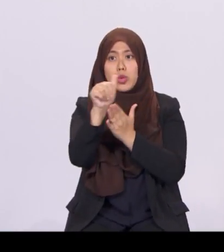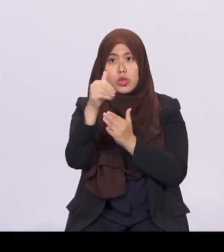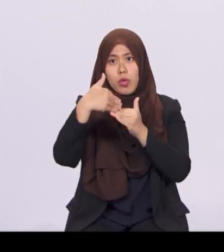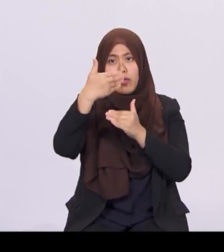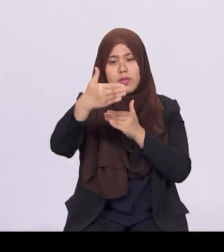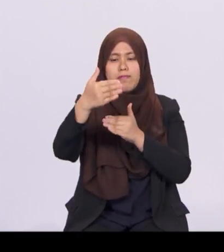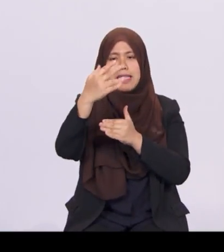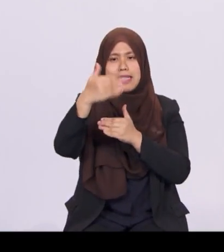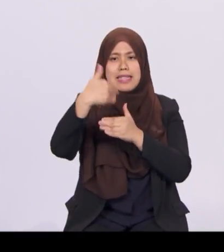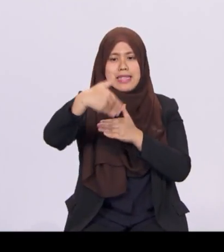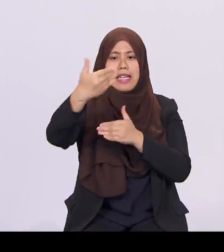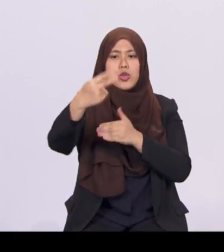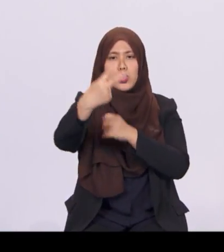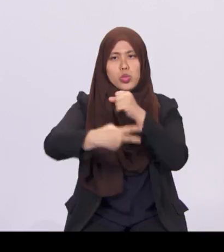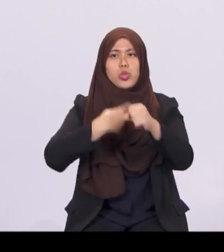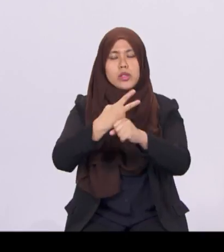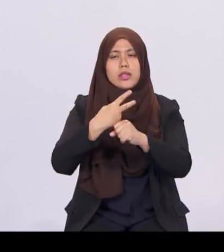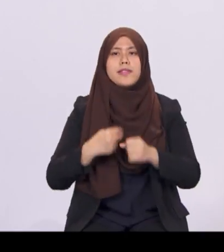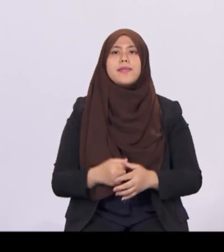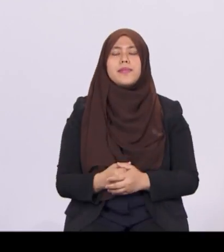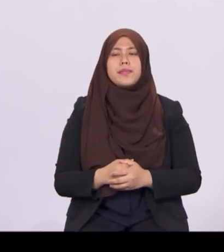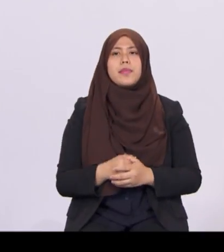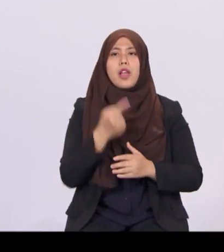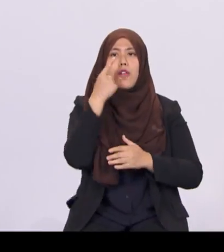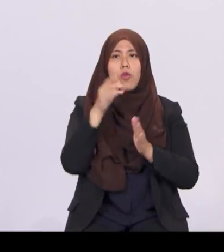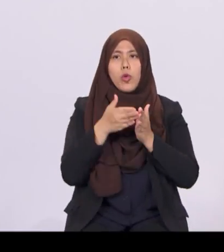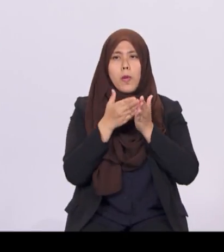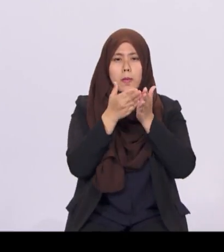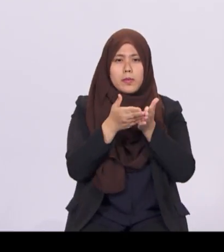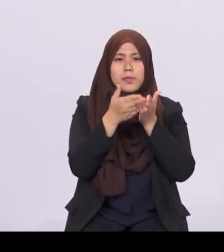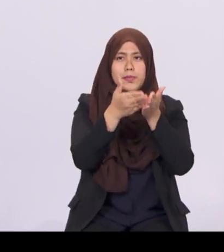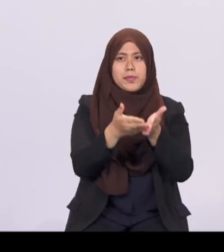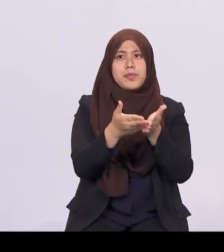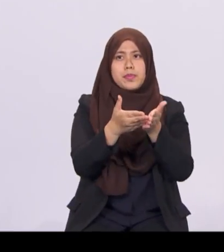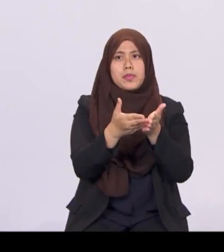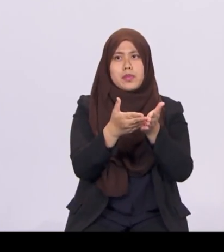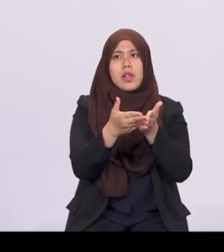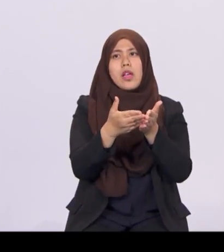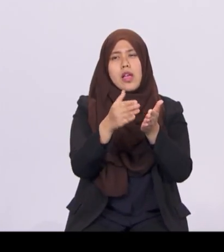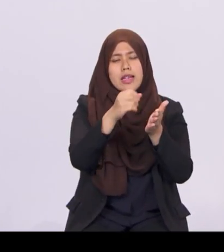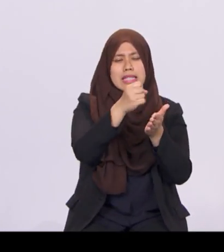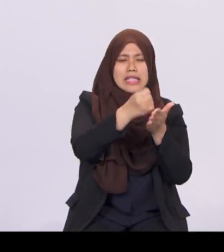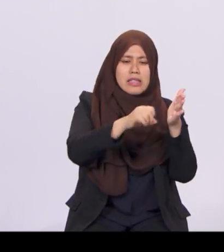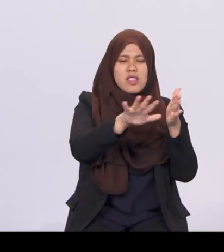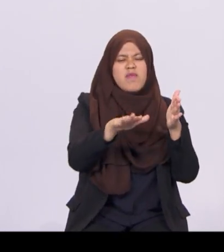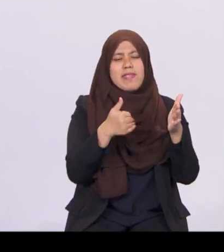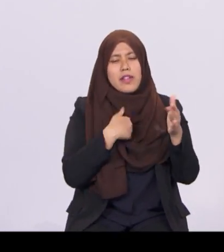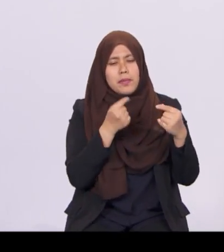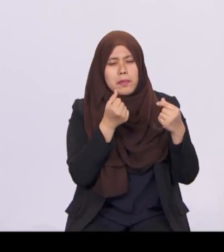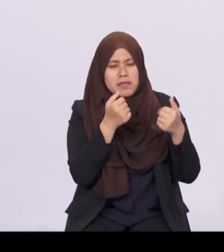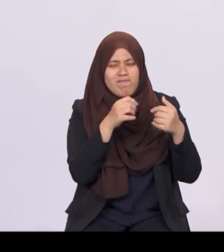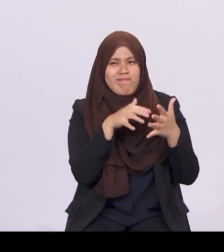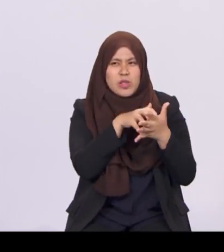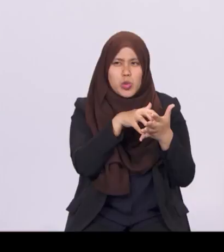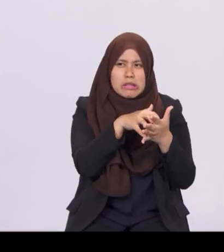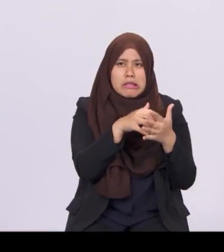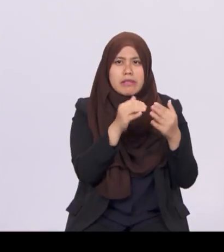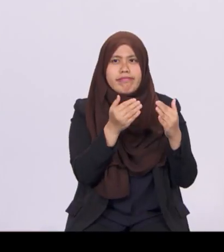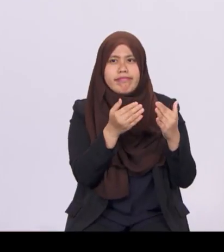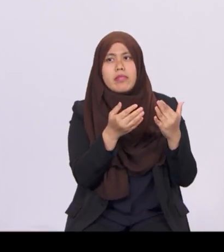For the marine, shipyard and process sectors that still face weakness, I will defer the earlier announced increases